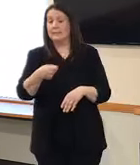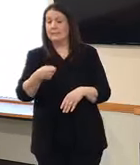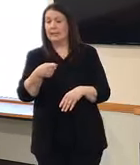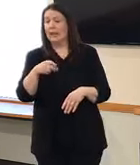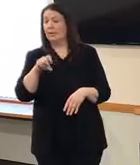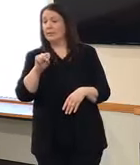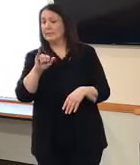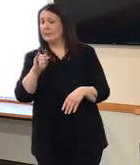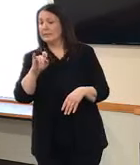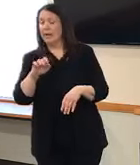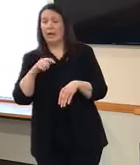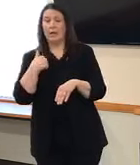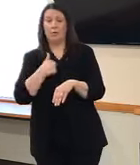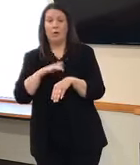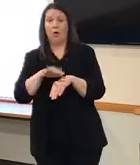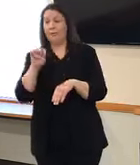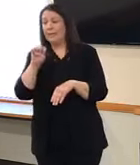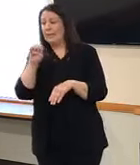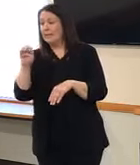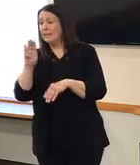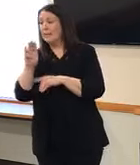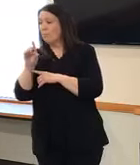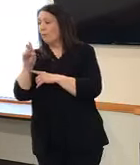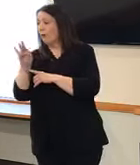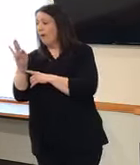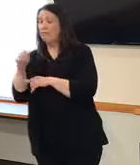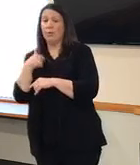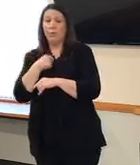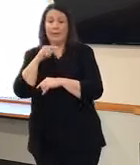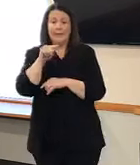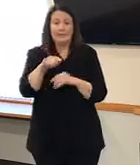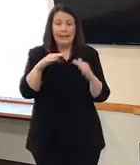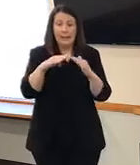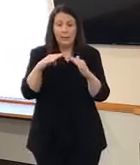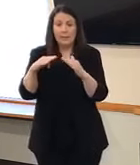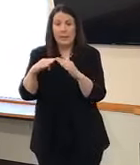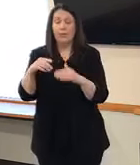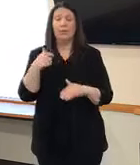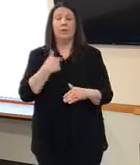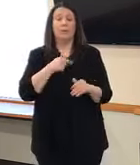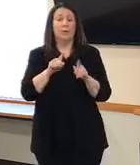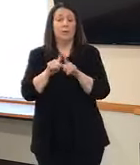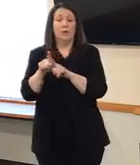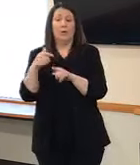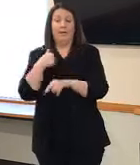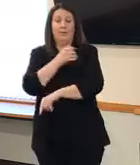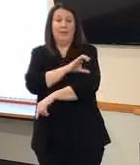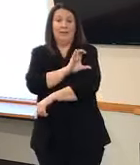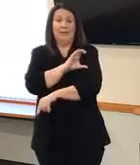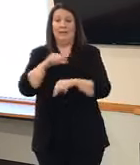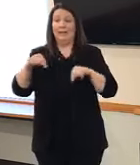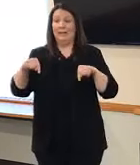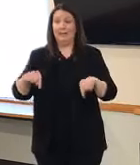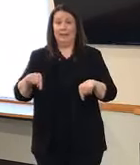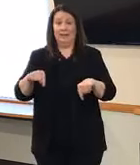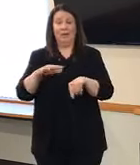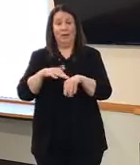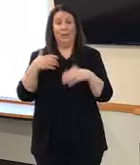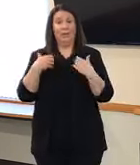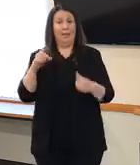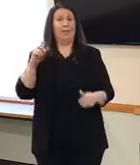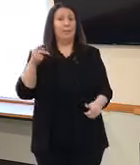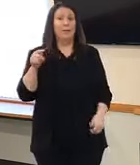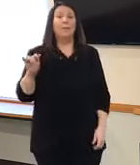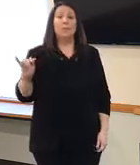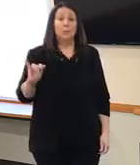we are in the east bluff, we are downtown, and we even have a clinic here at the Peoria City County Health Department.